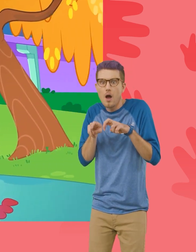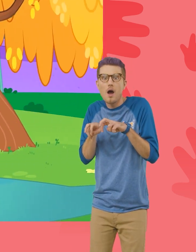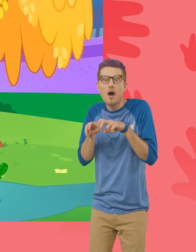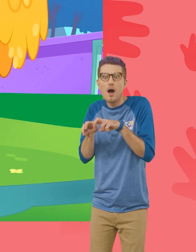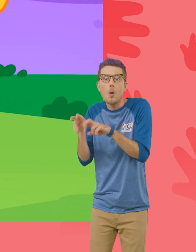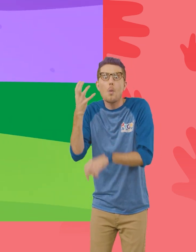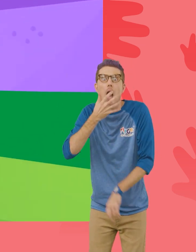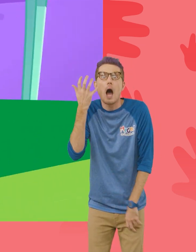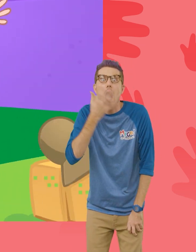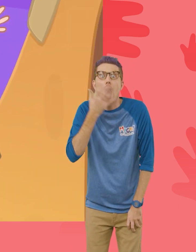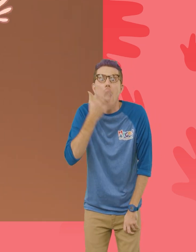You cut them off!